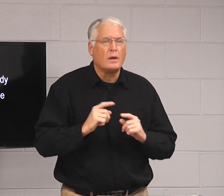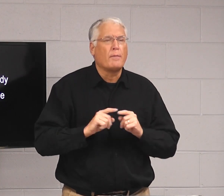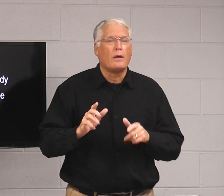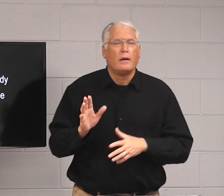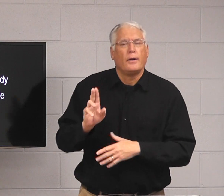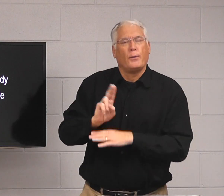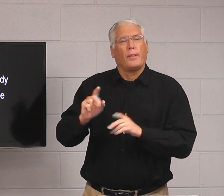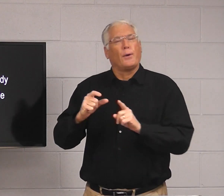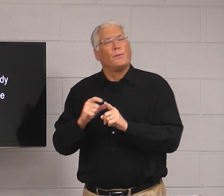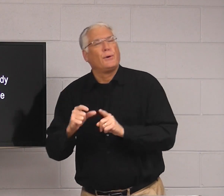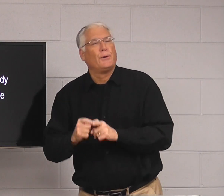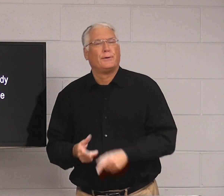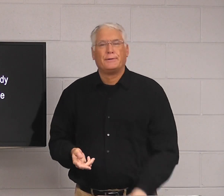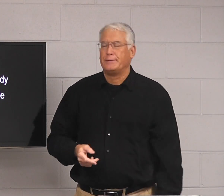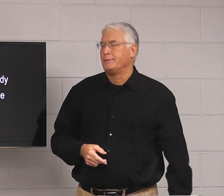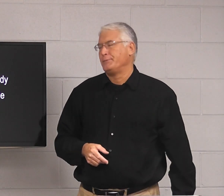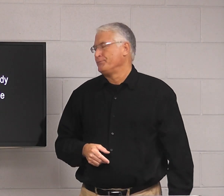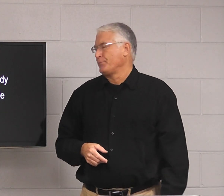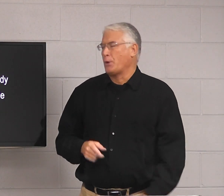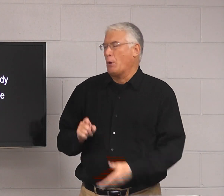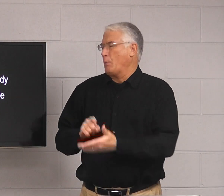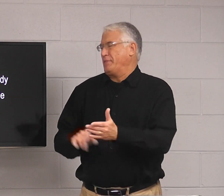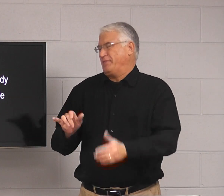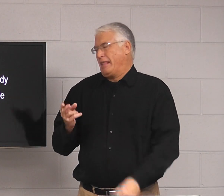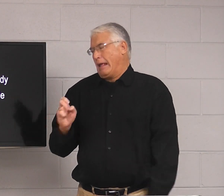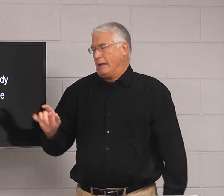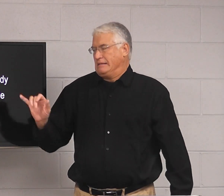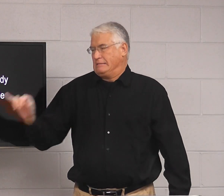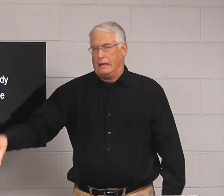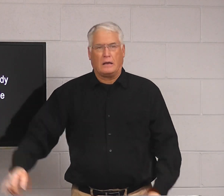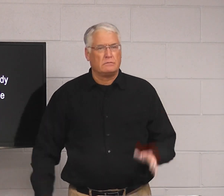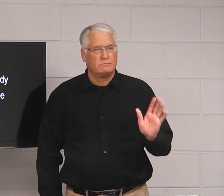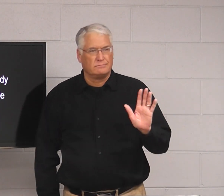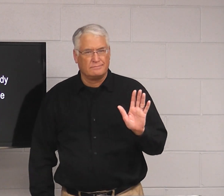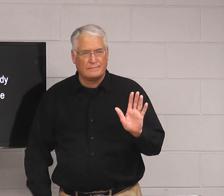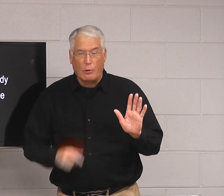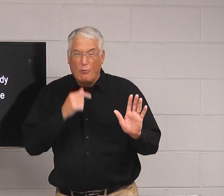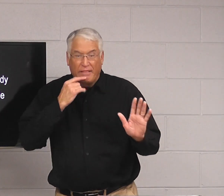suffering. But if you use that word, like, you know,